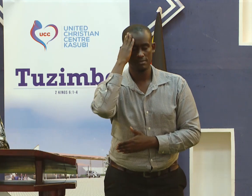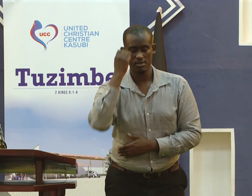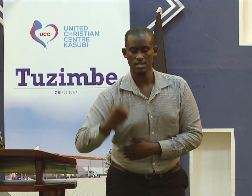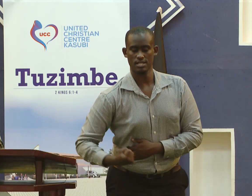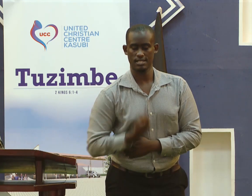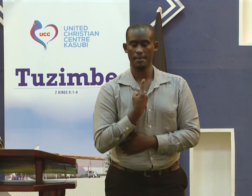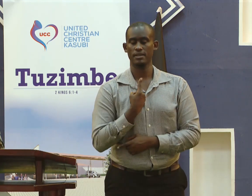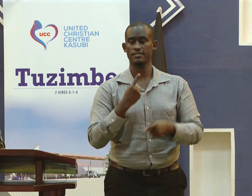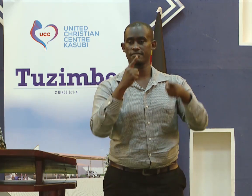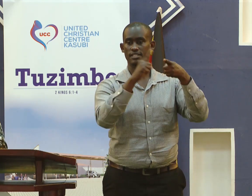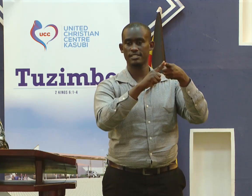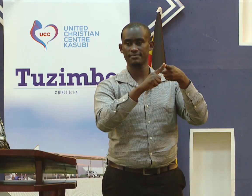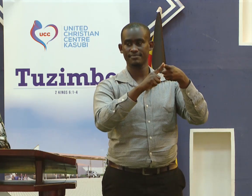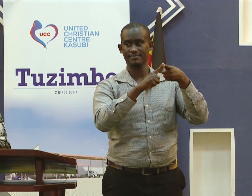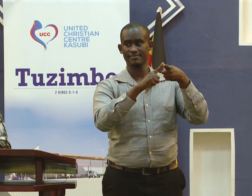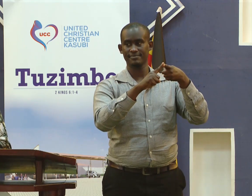must be determined.